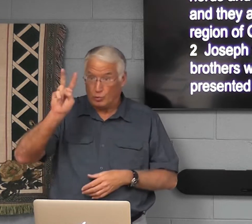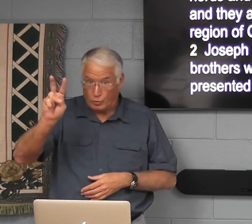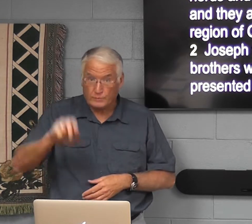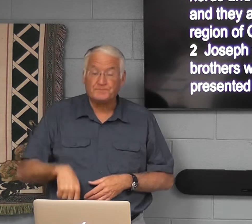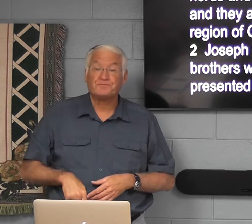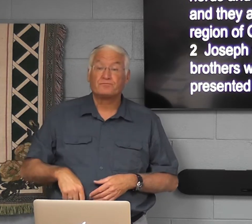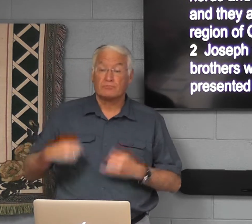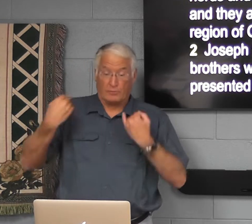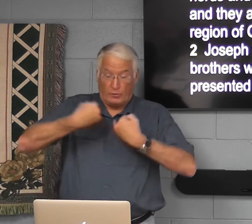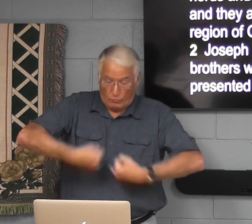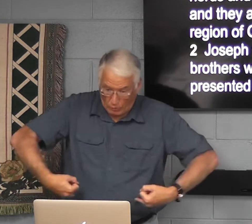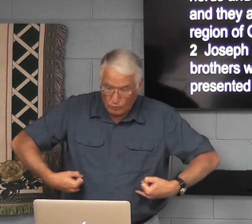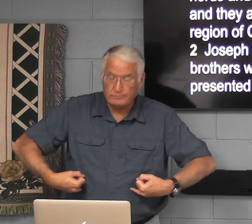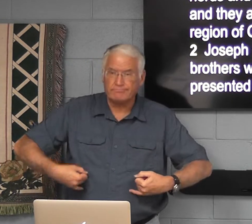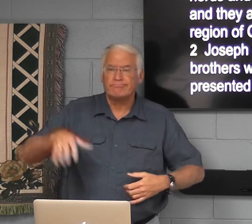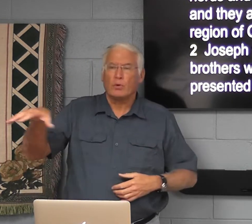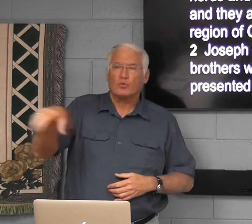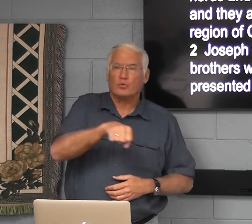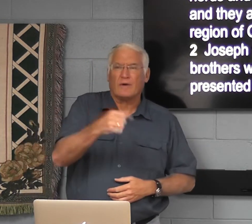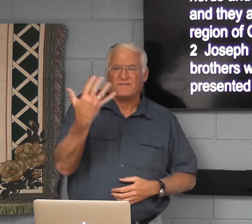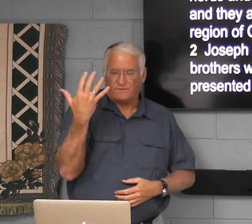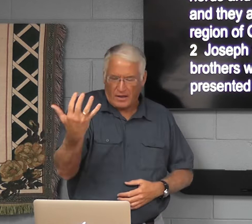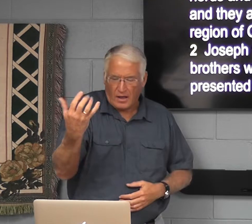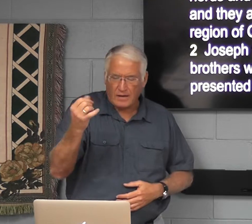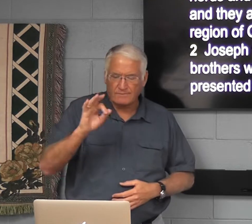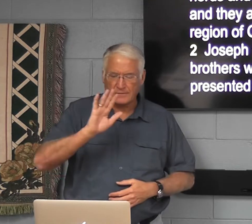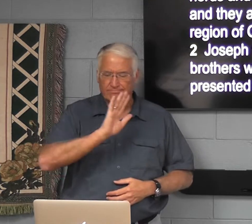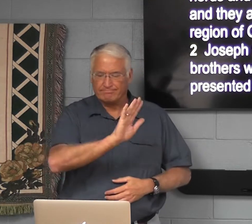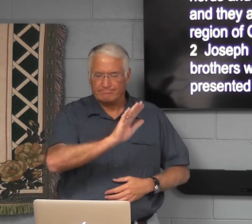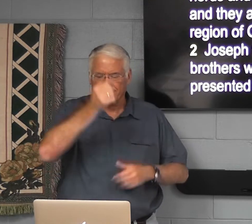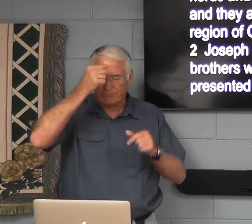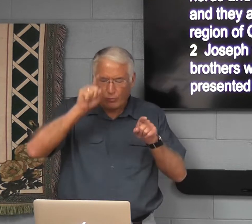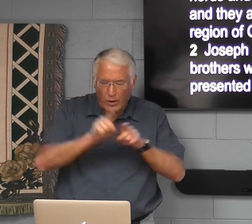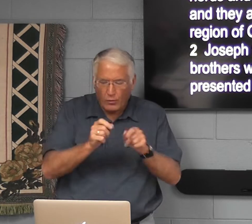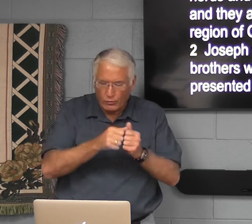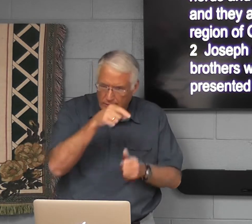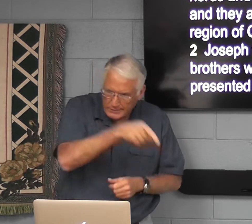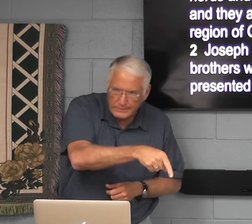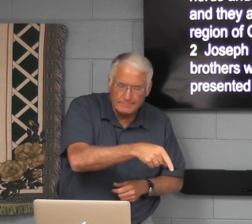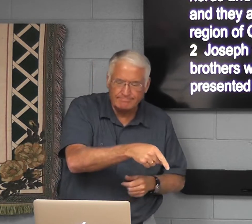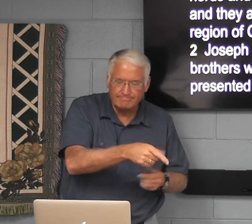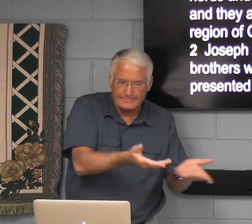So in verse 2, Joseph took five of his brothers with him,